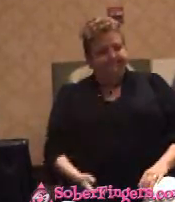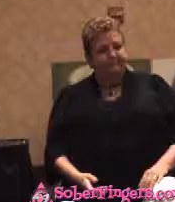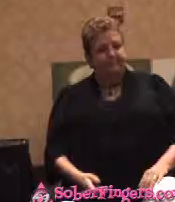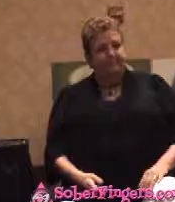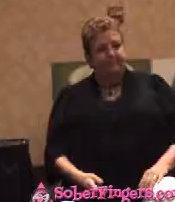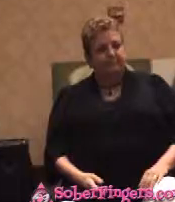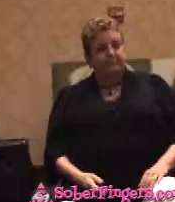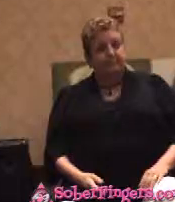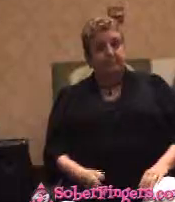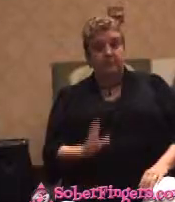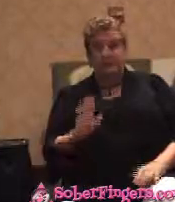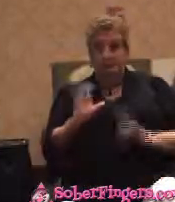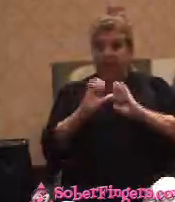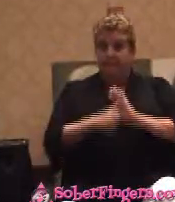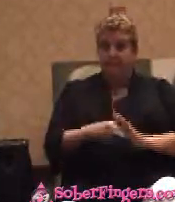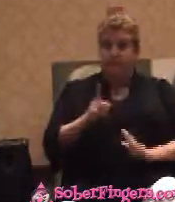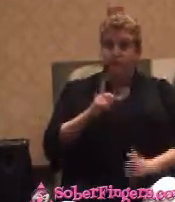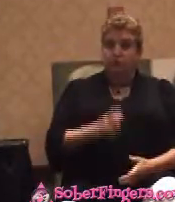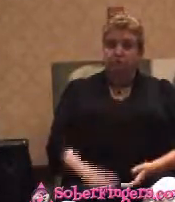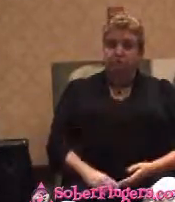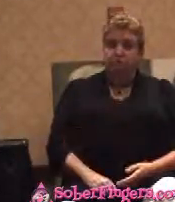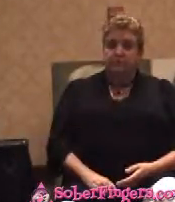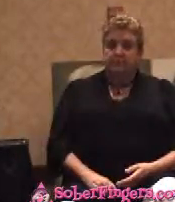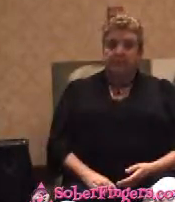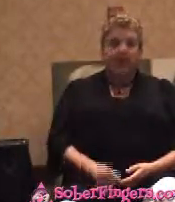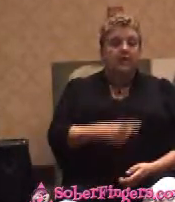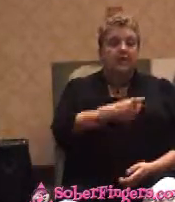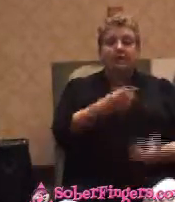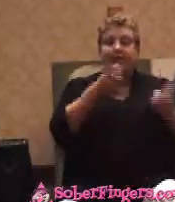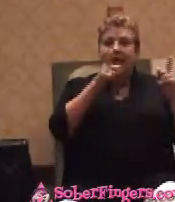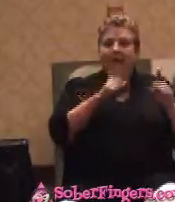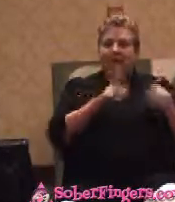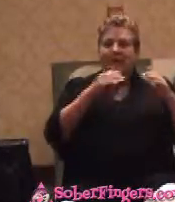impressed. She just happened to have a copy of a blue book.